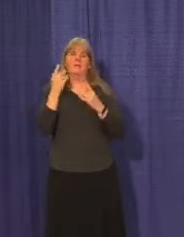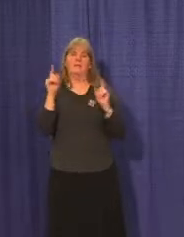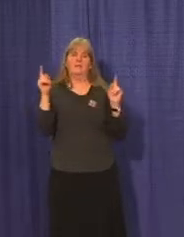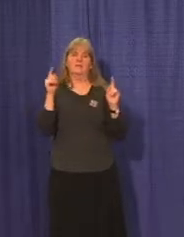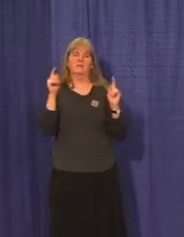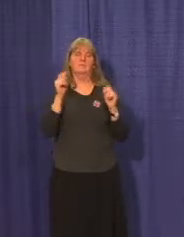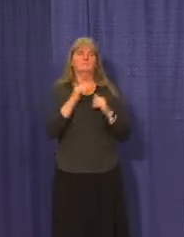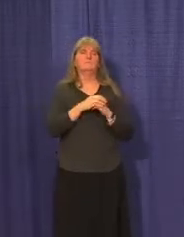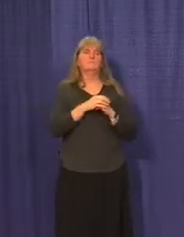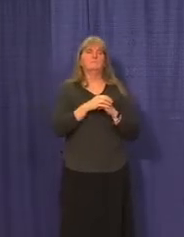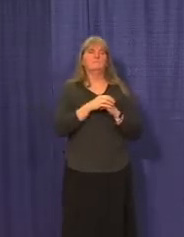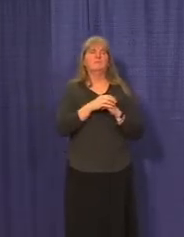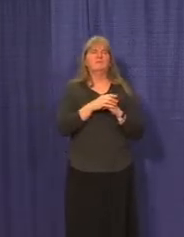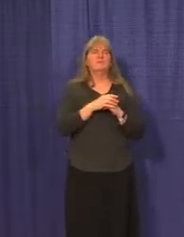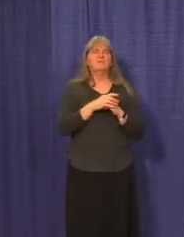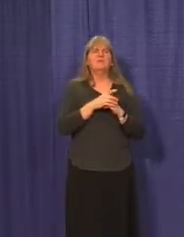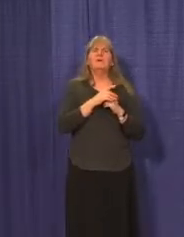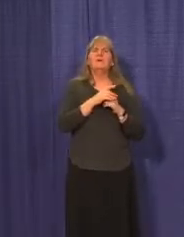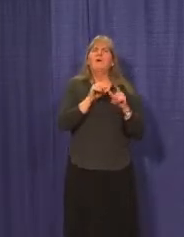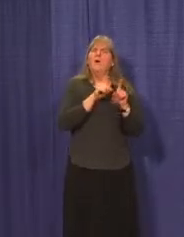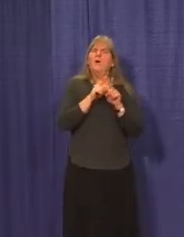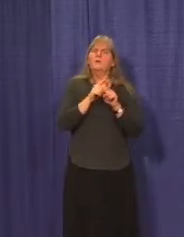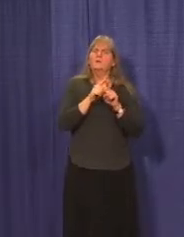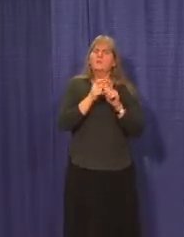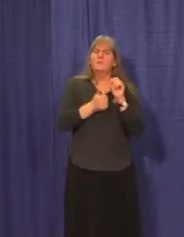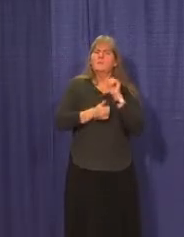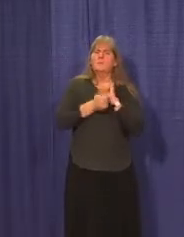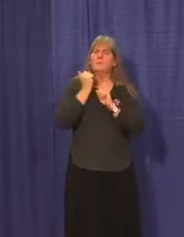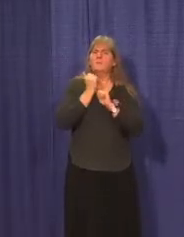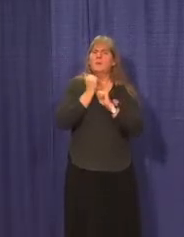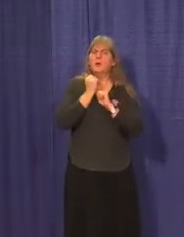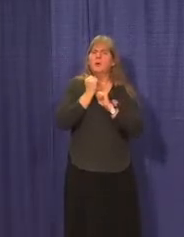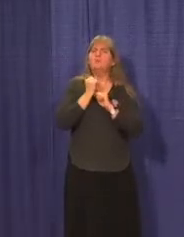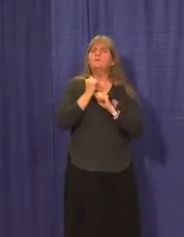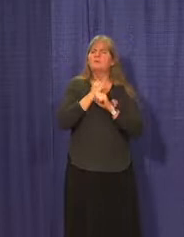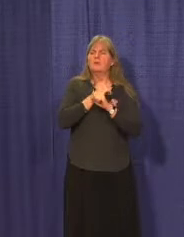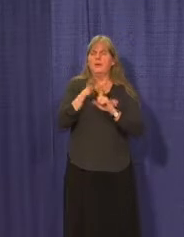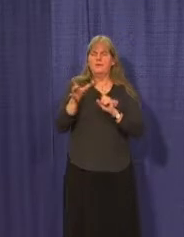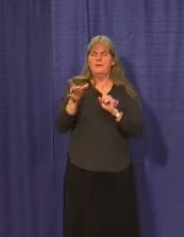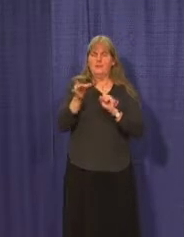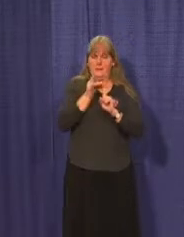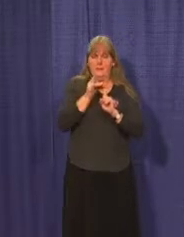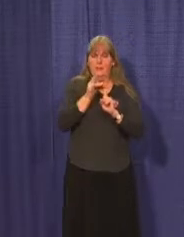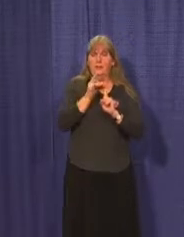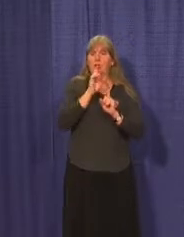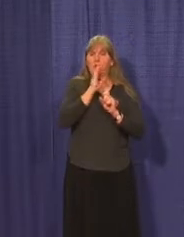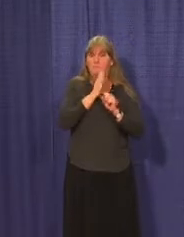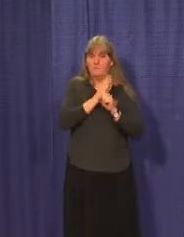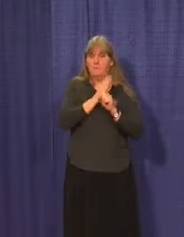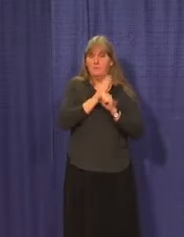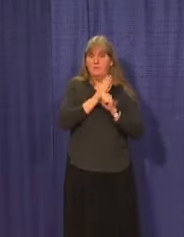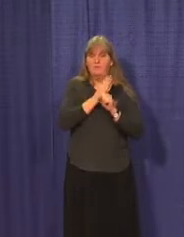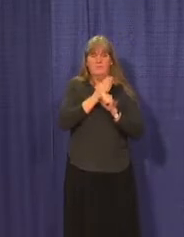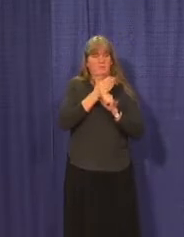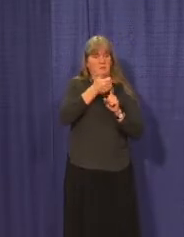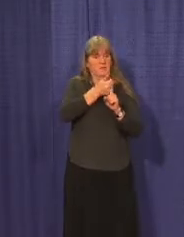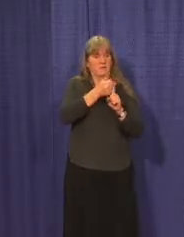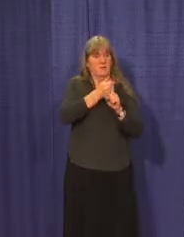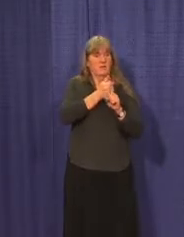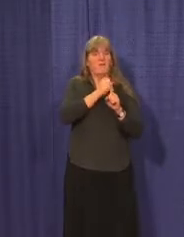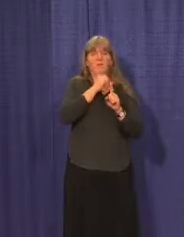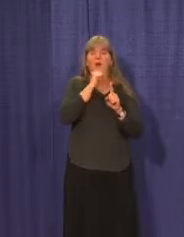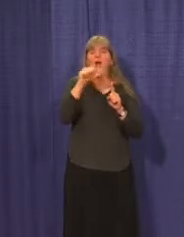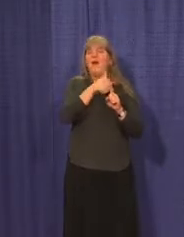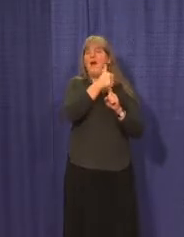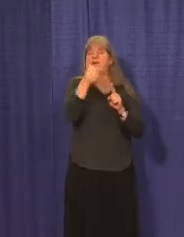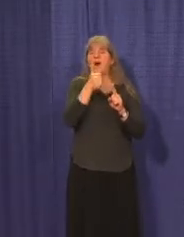And while not displayed here, we also know that the majority of our confirmed cases since early March have not had any risk